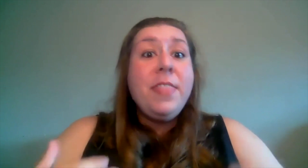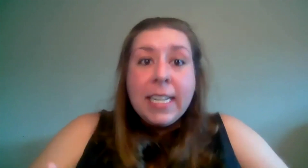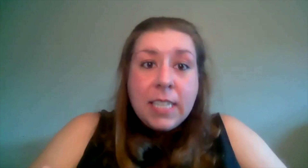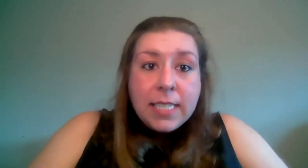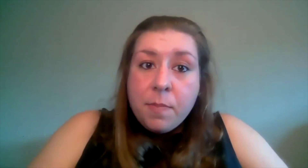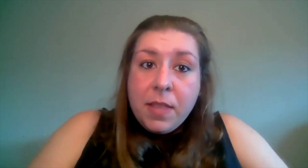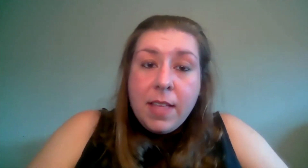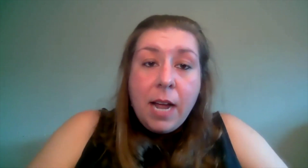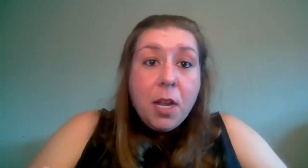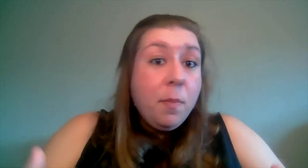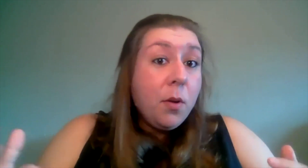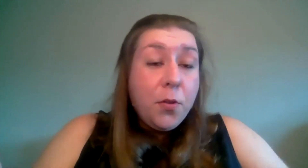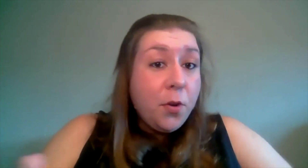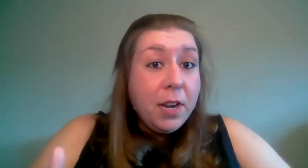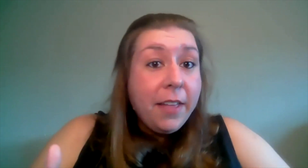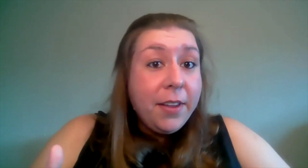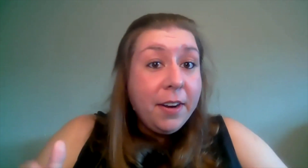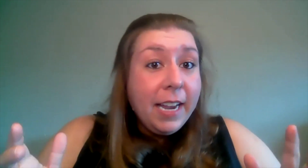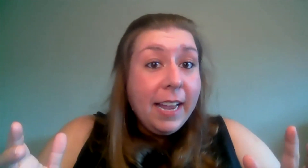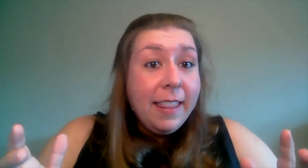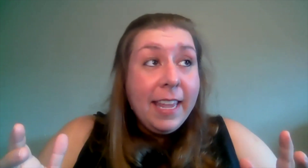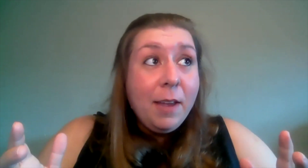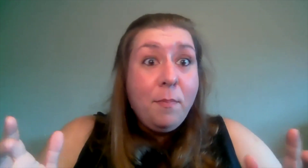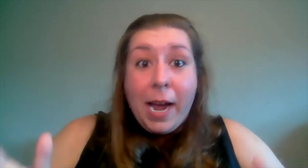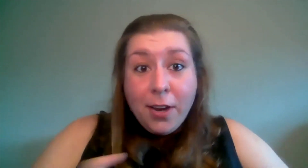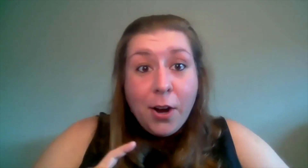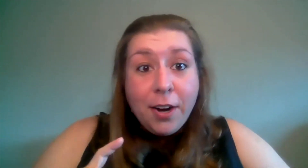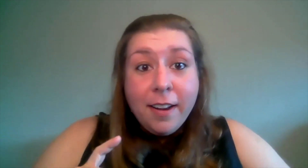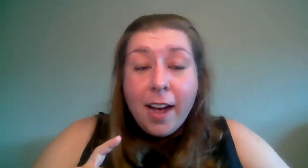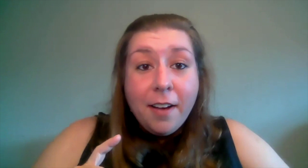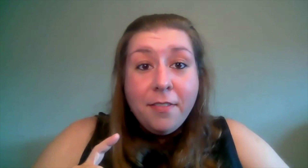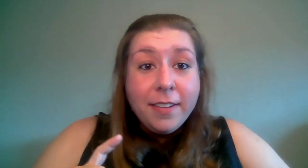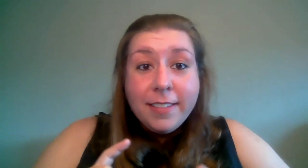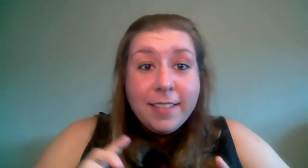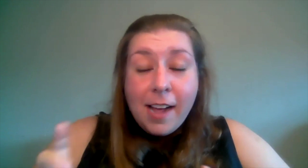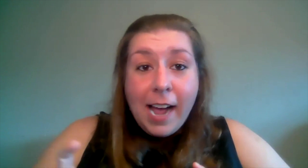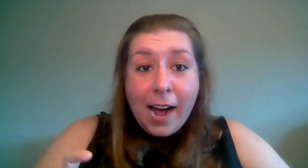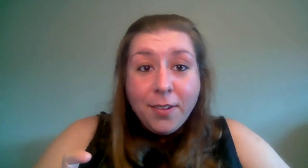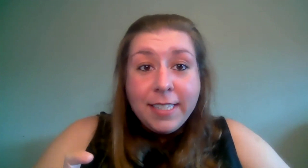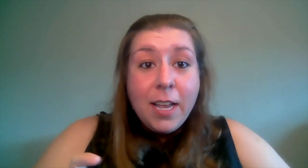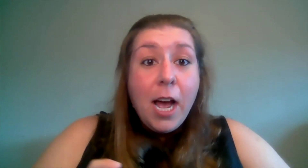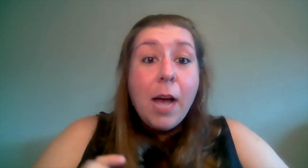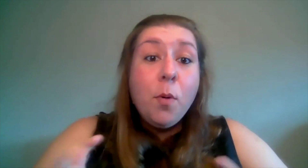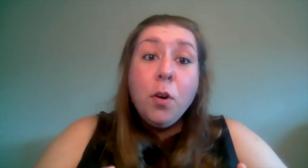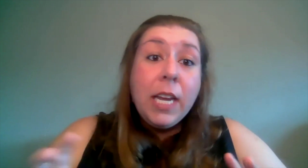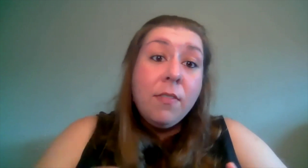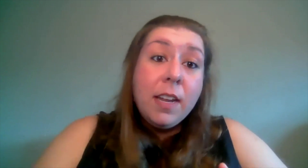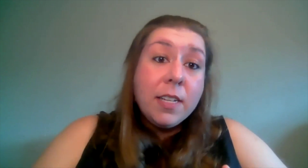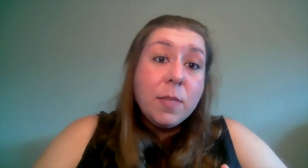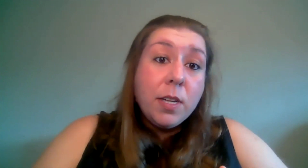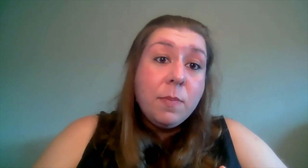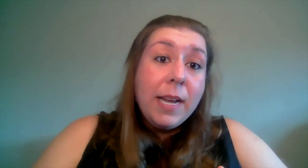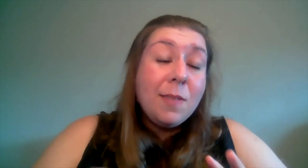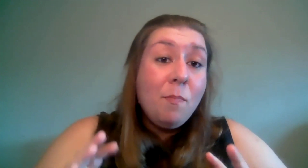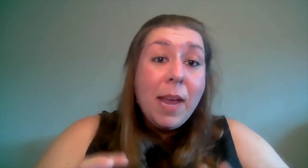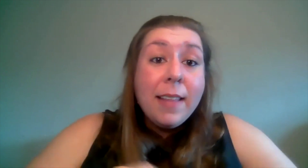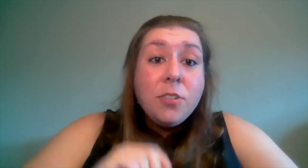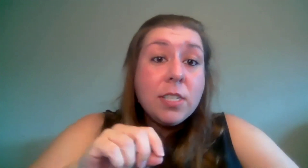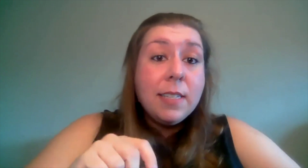that's not something that i'm going to be able to throw together in the backyard of a house um or even in a small space mainly just